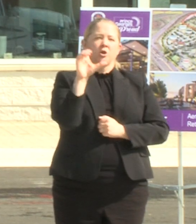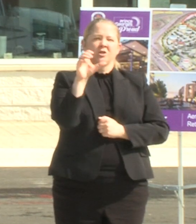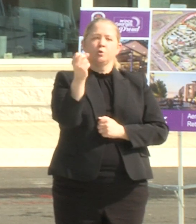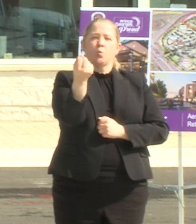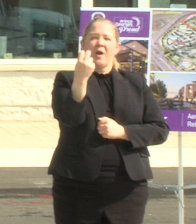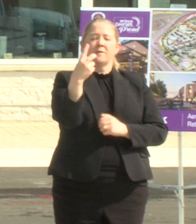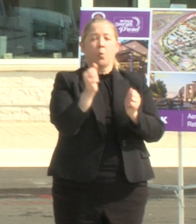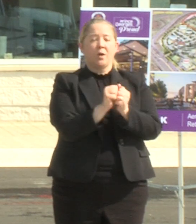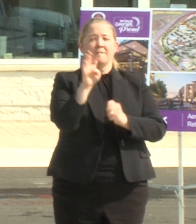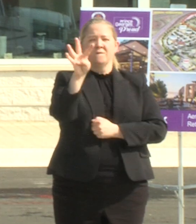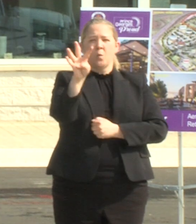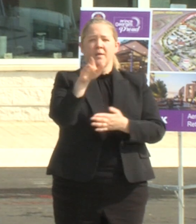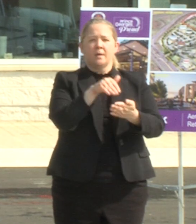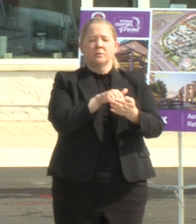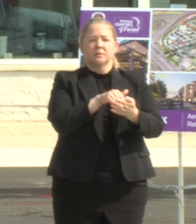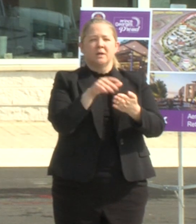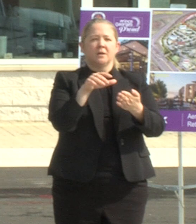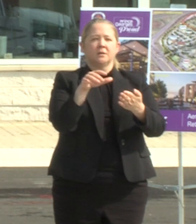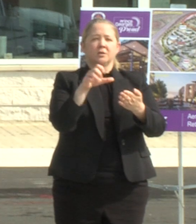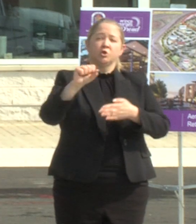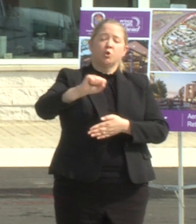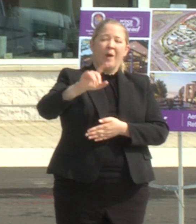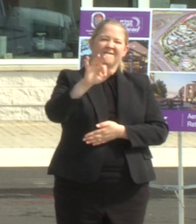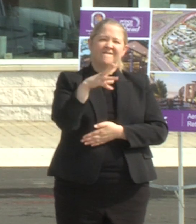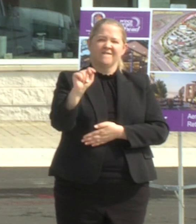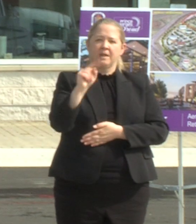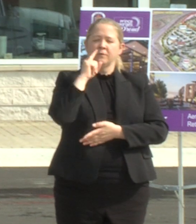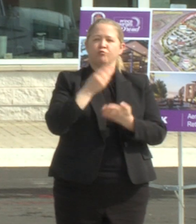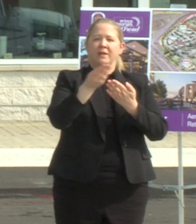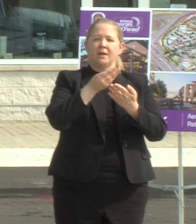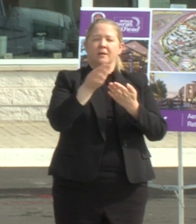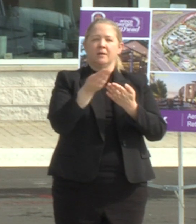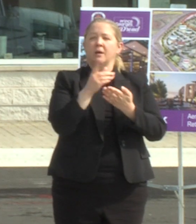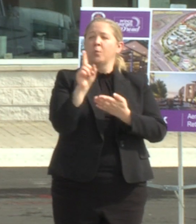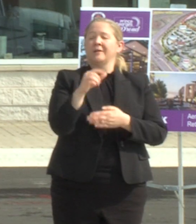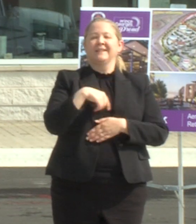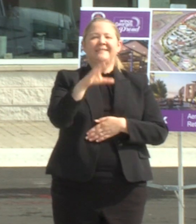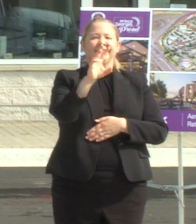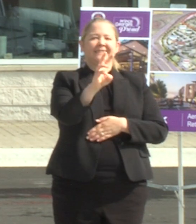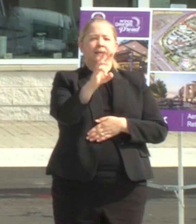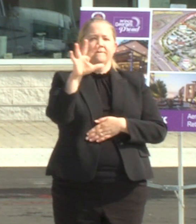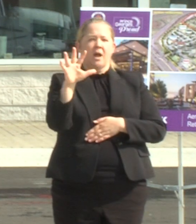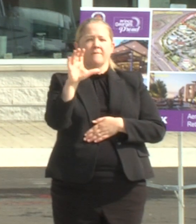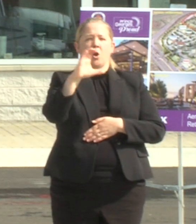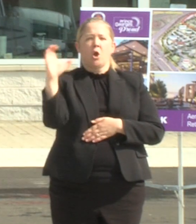4,300 square feet of retail at the epiphany at 6500 central thank you